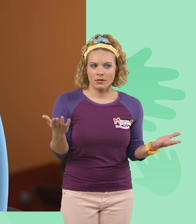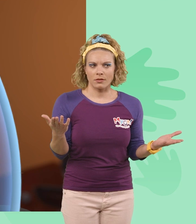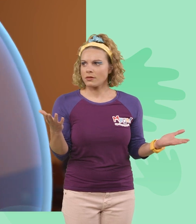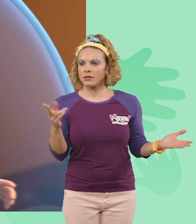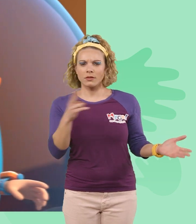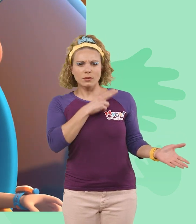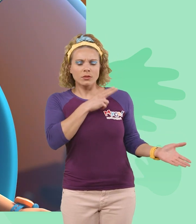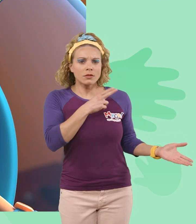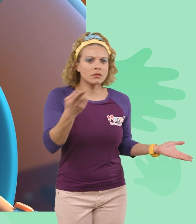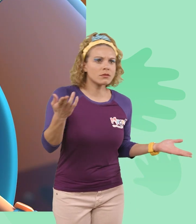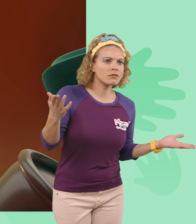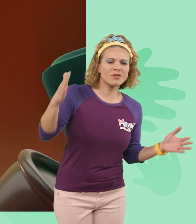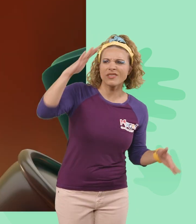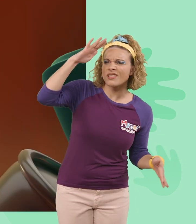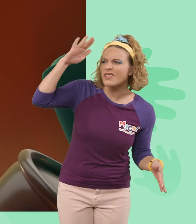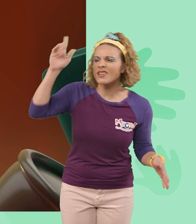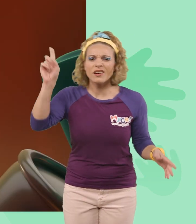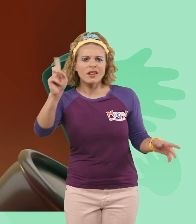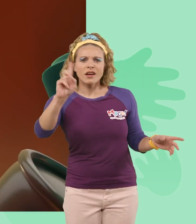Horace! Where are you?